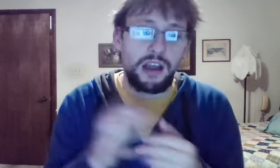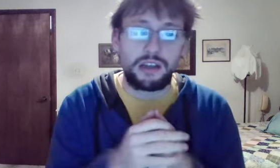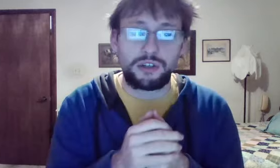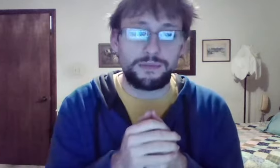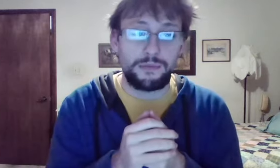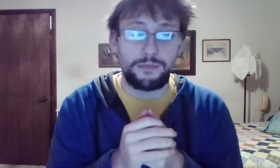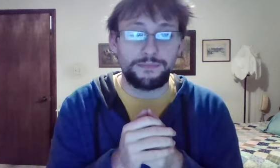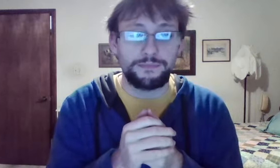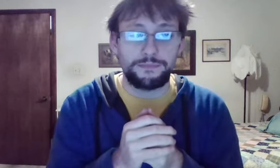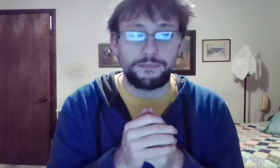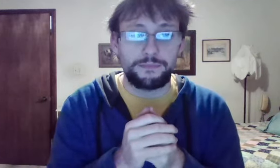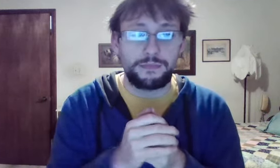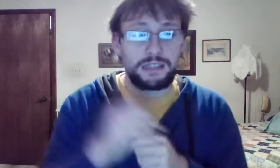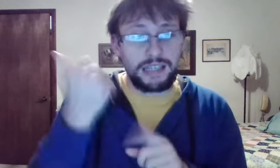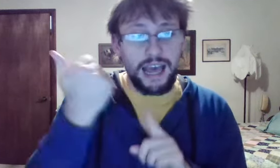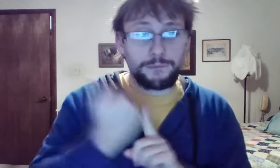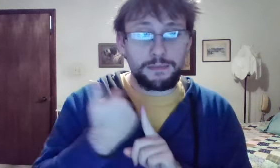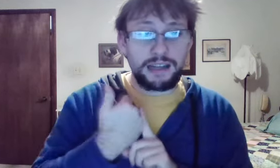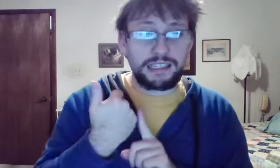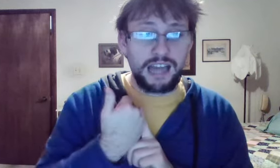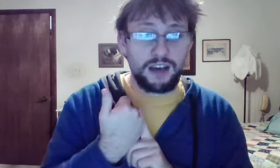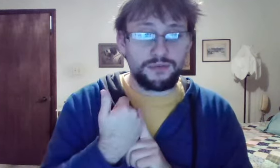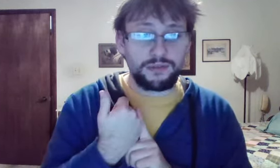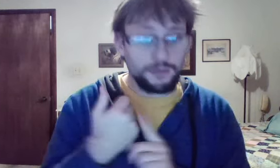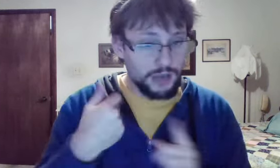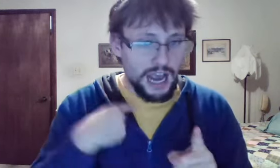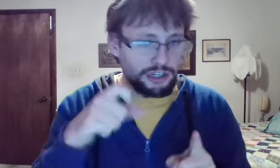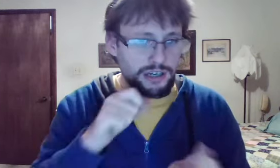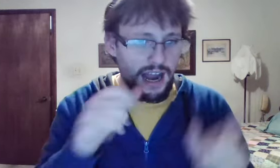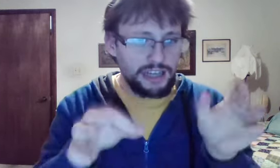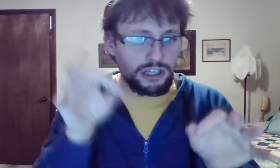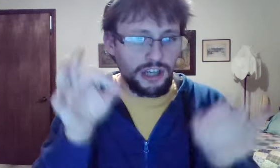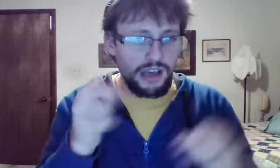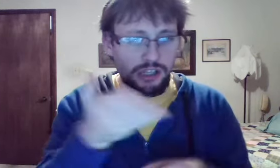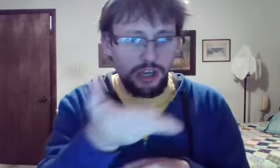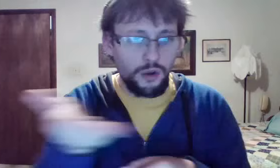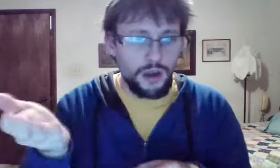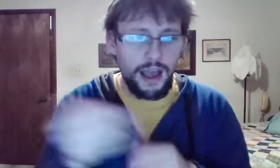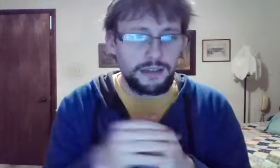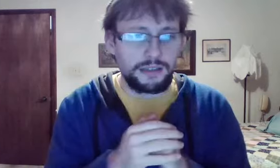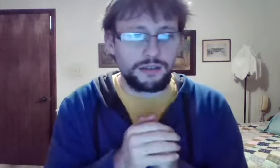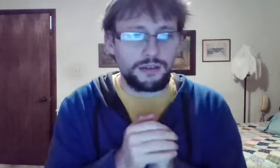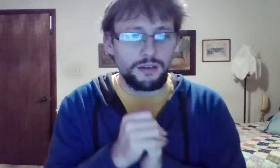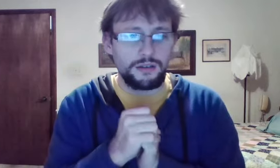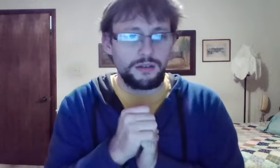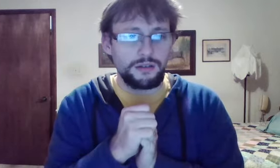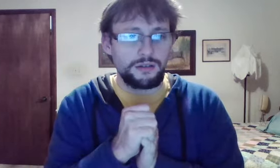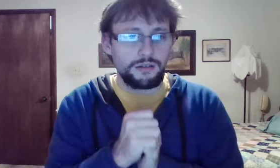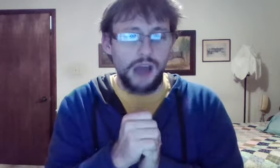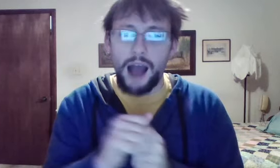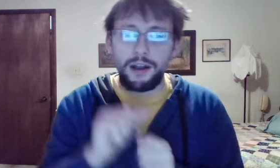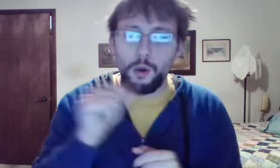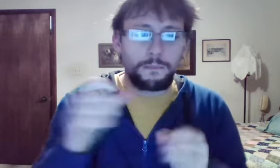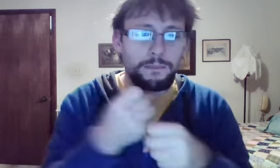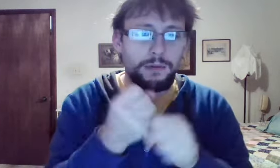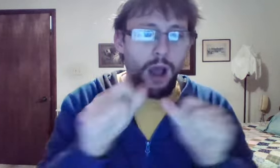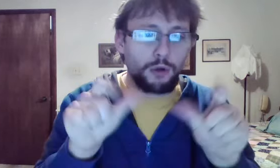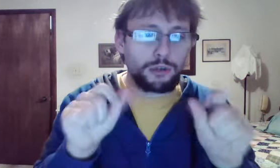ditch. Same for myself. I shouldn't have to shut a ditch. guys. I don't post